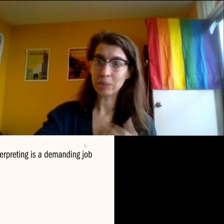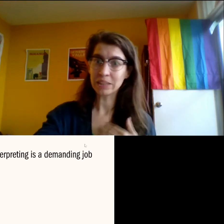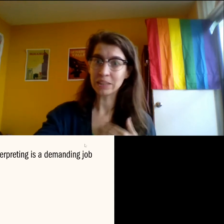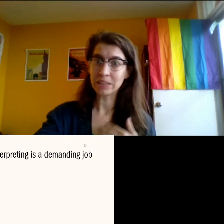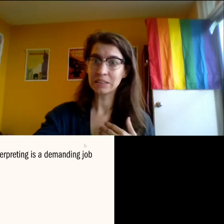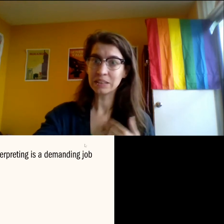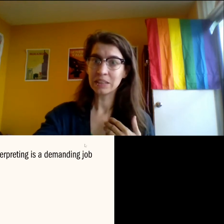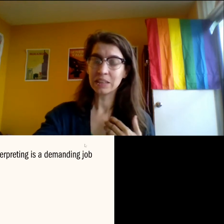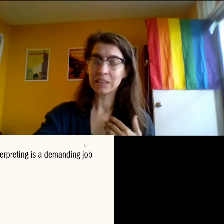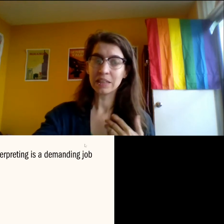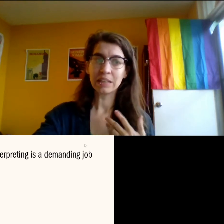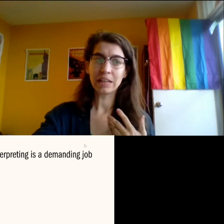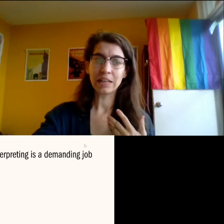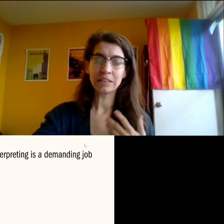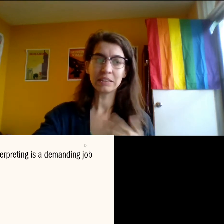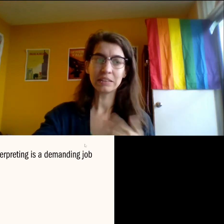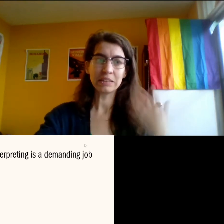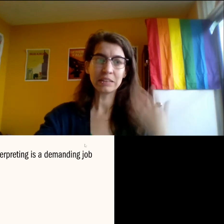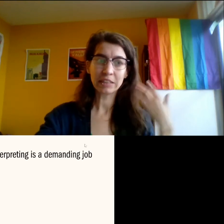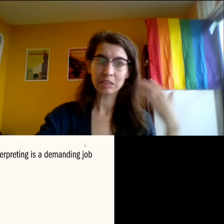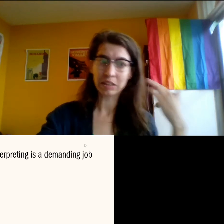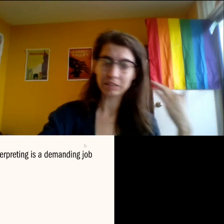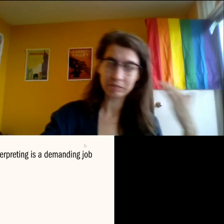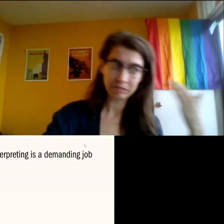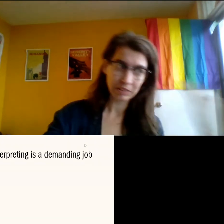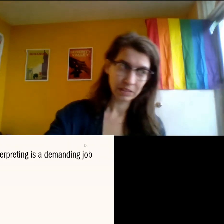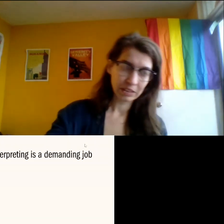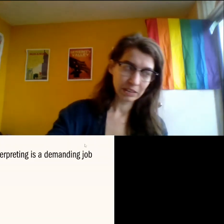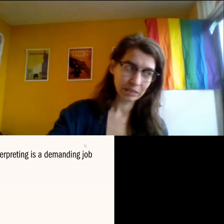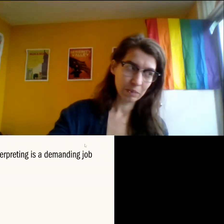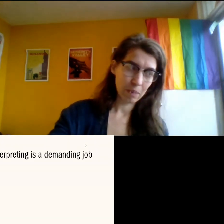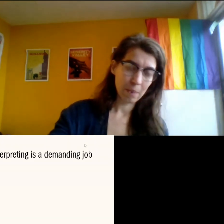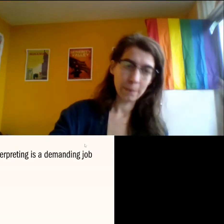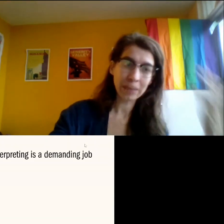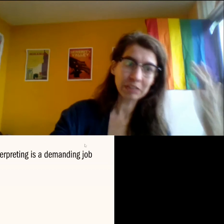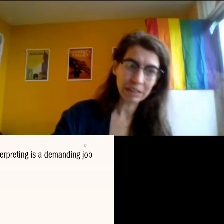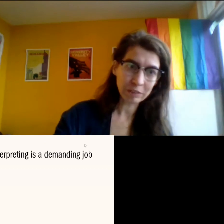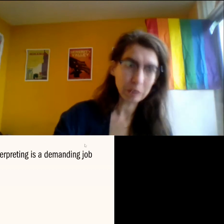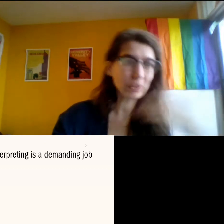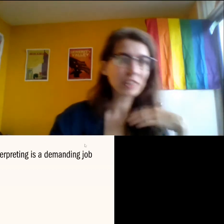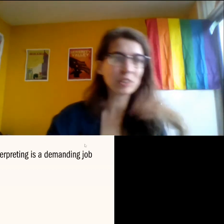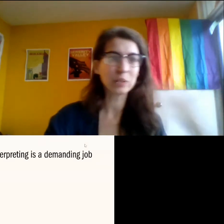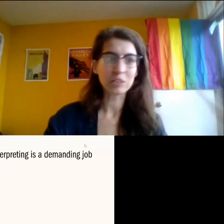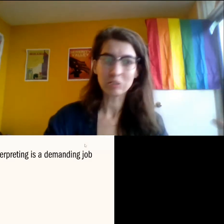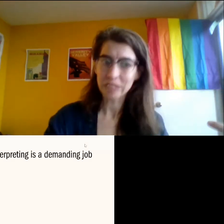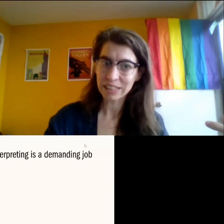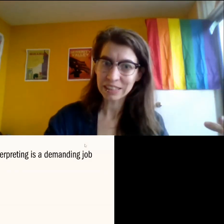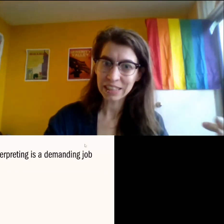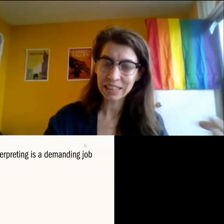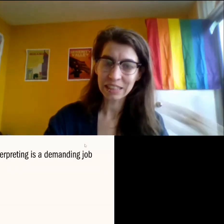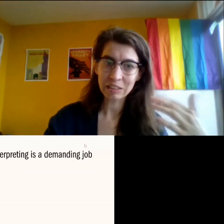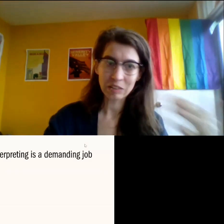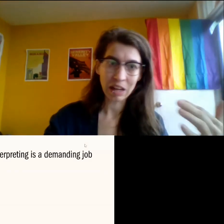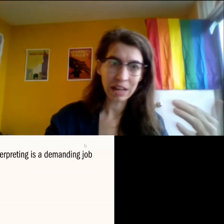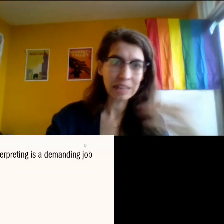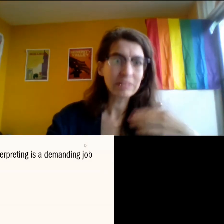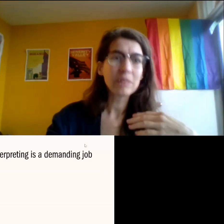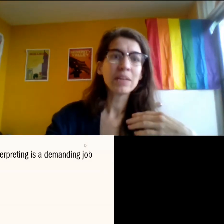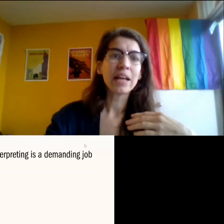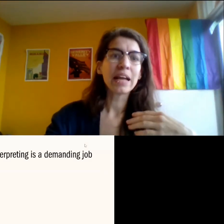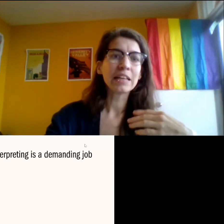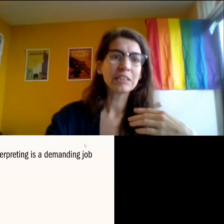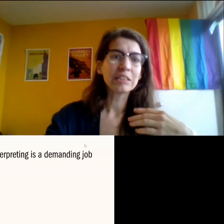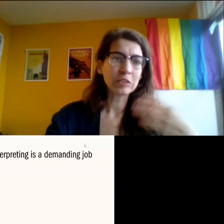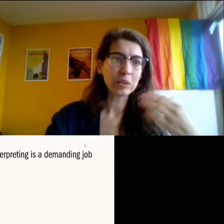demanding job. It is, it takes a lot of mental effort because you are translating live